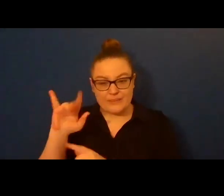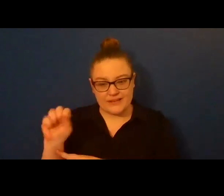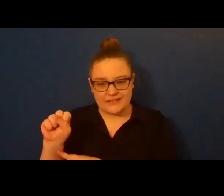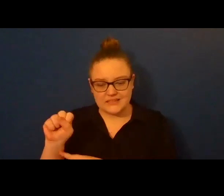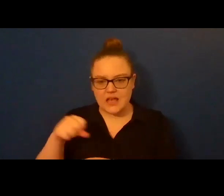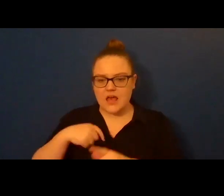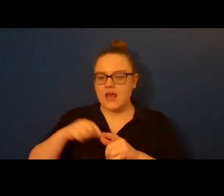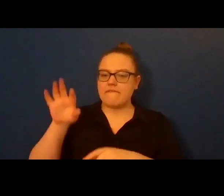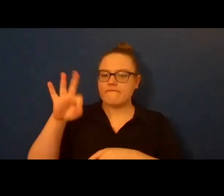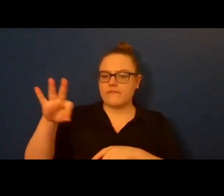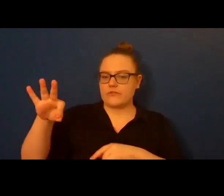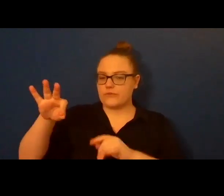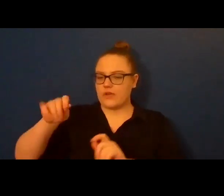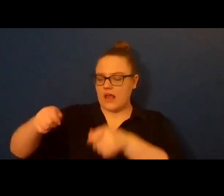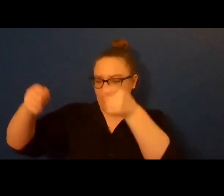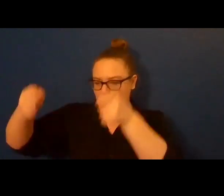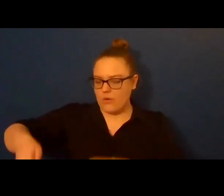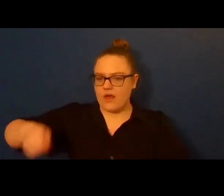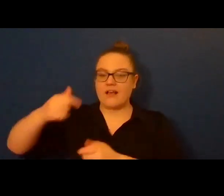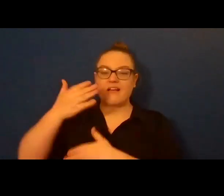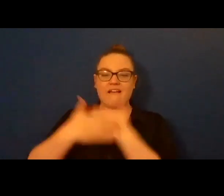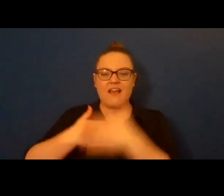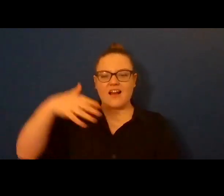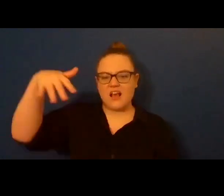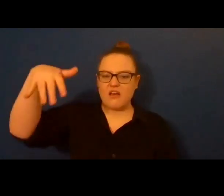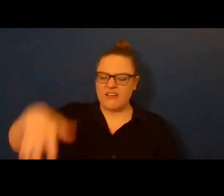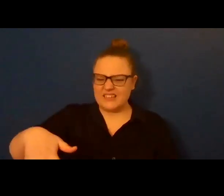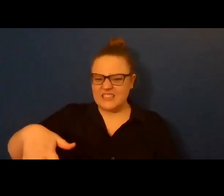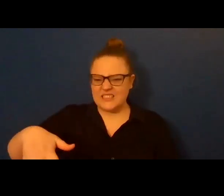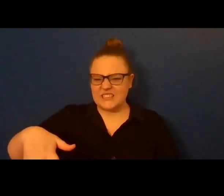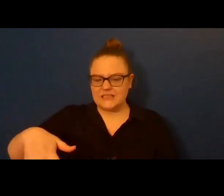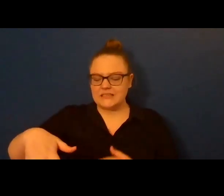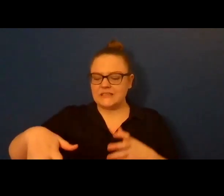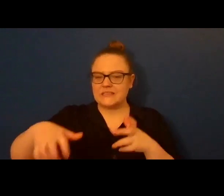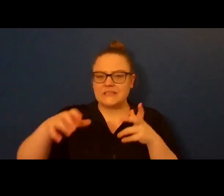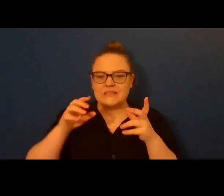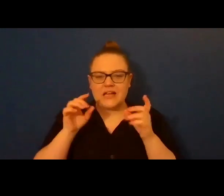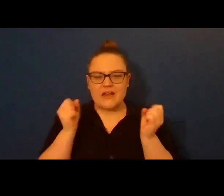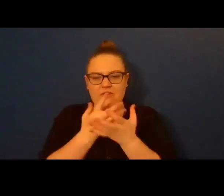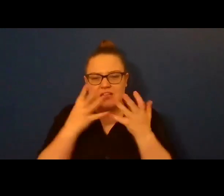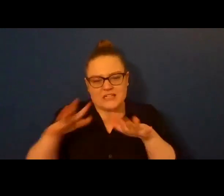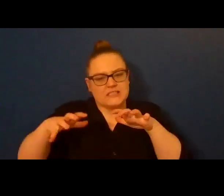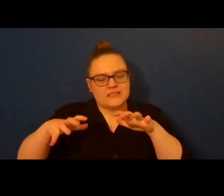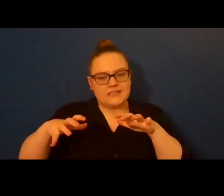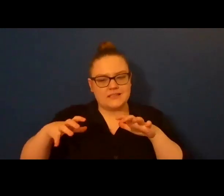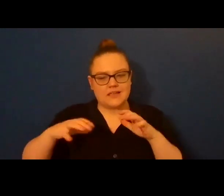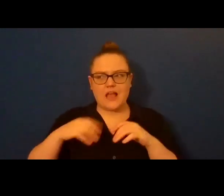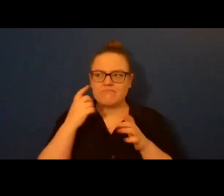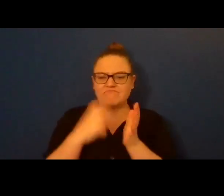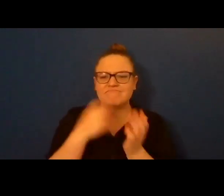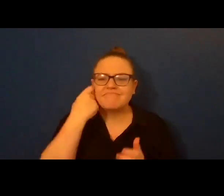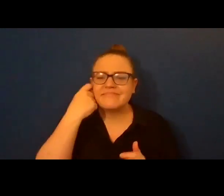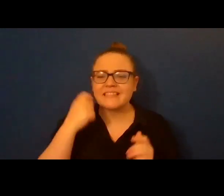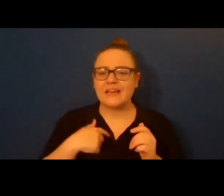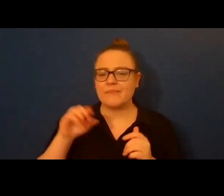fast forward. Lately, I've noticed that my butt hurts. A physician friend explained that we hold tension in our